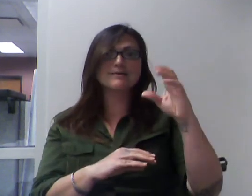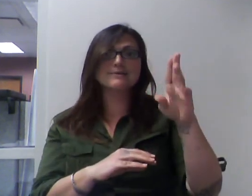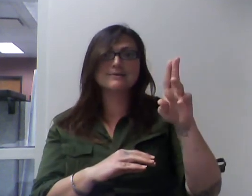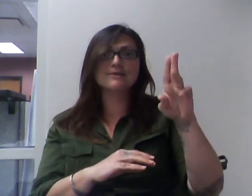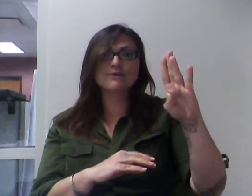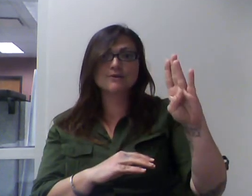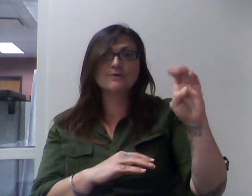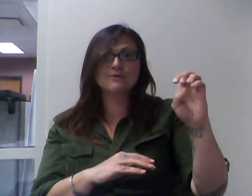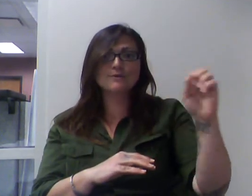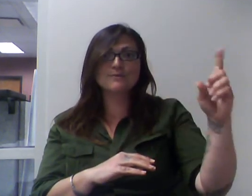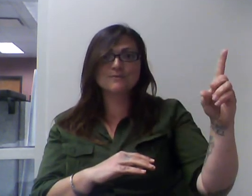times 4, 60.